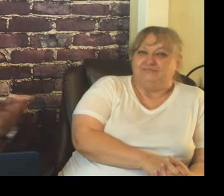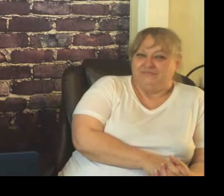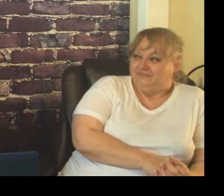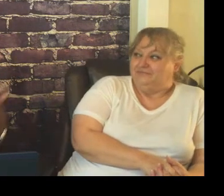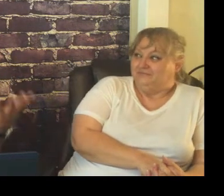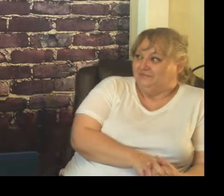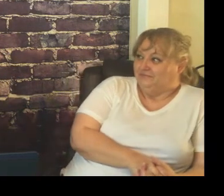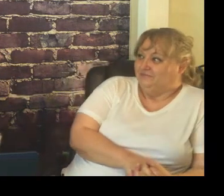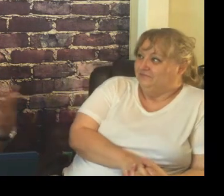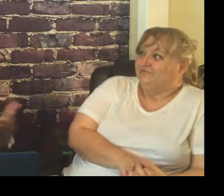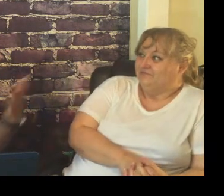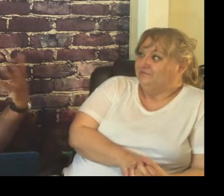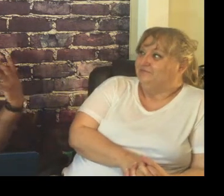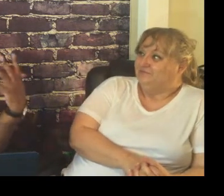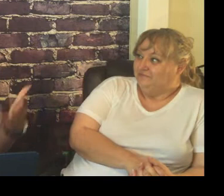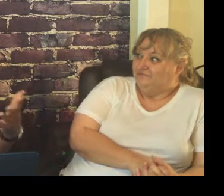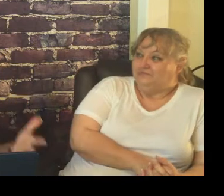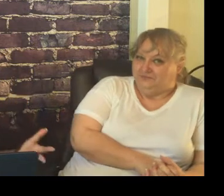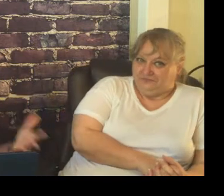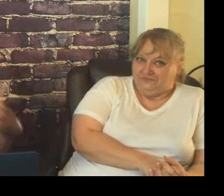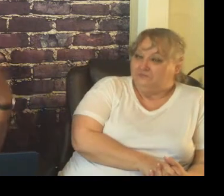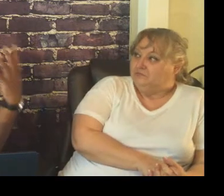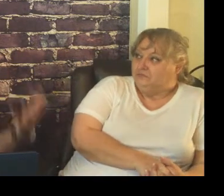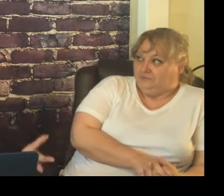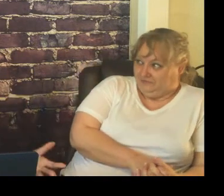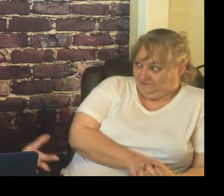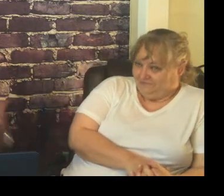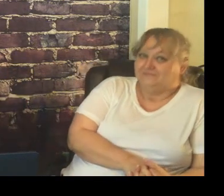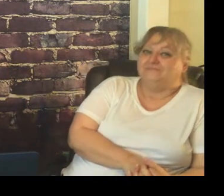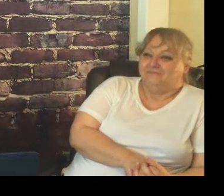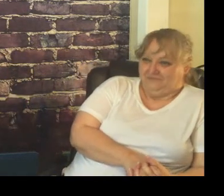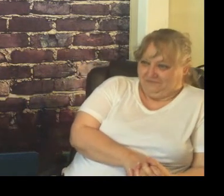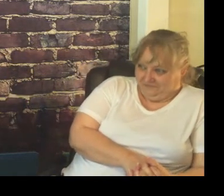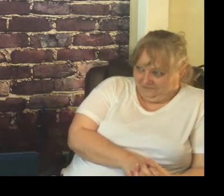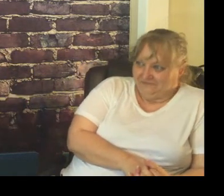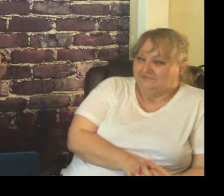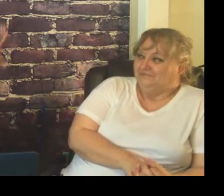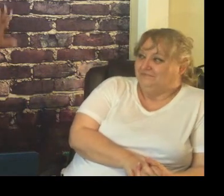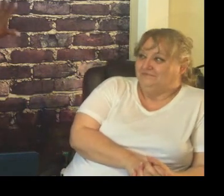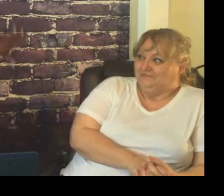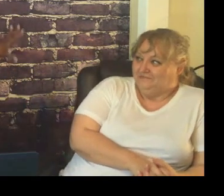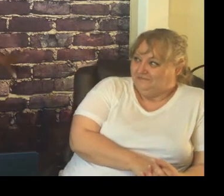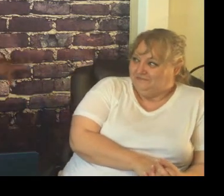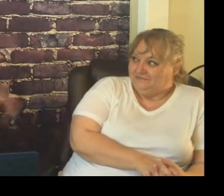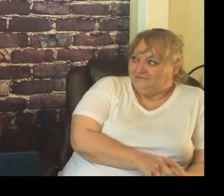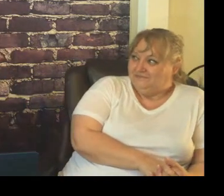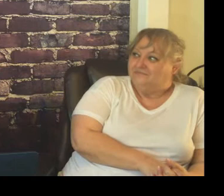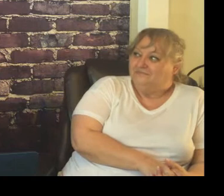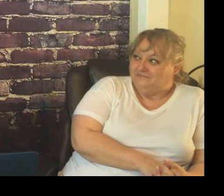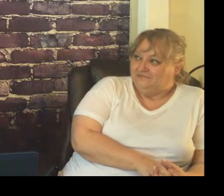I want them to feel like you know you're here for a reason it's about you it's really not about me I have my little section so I'm going to